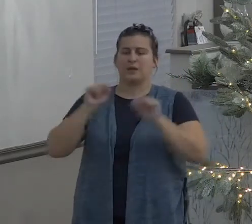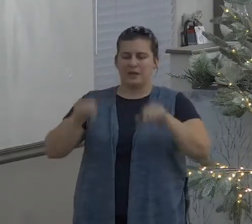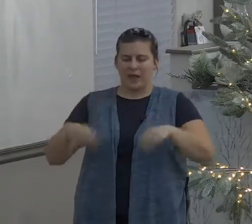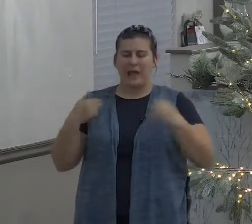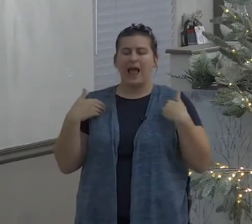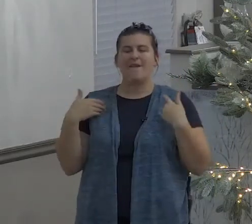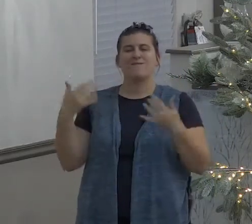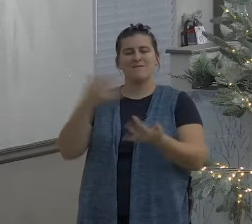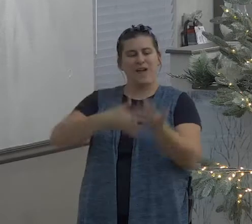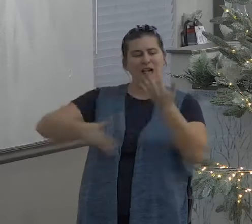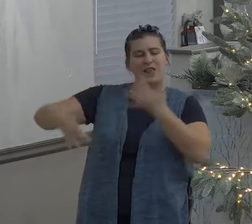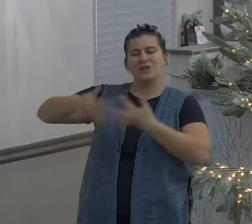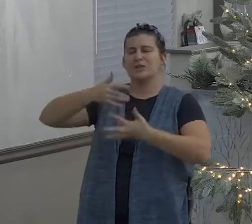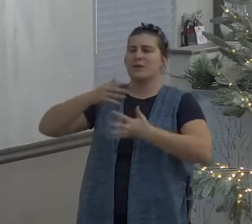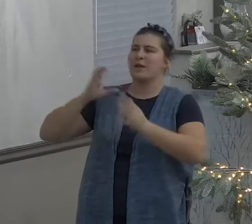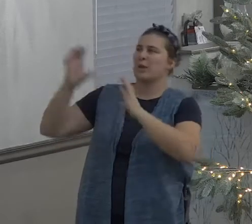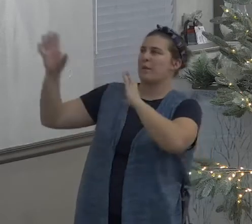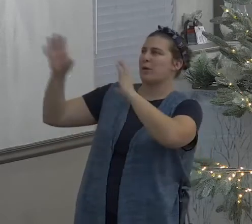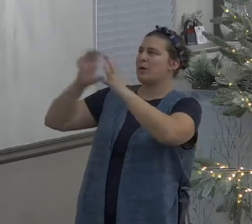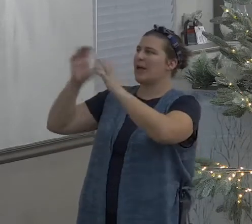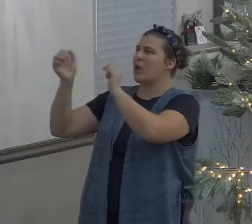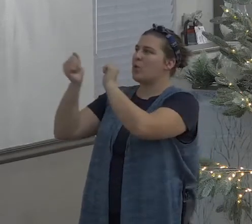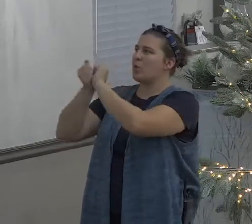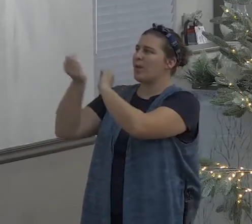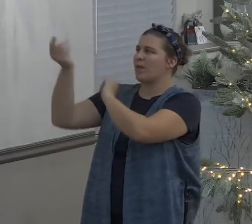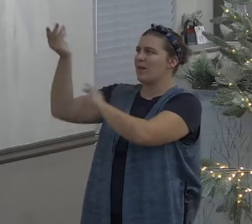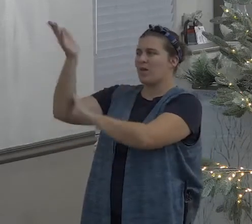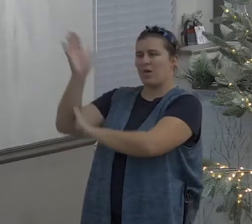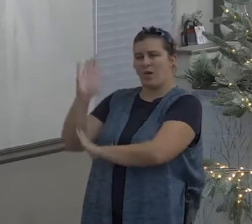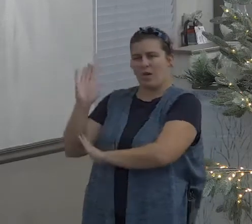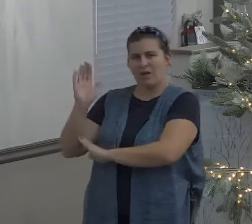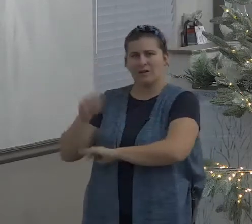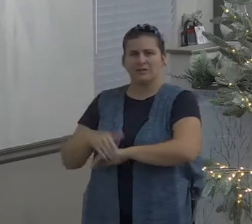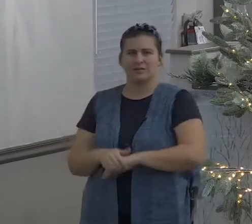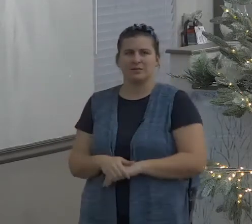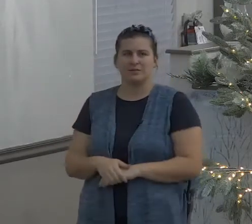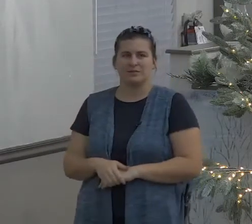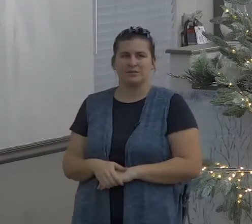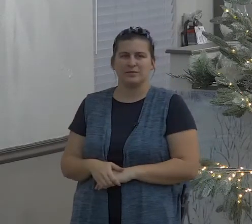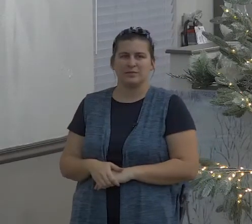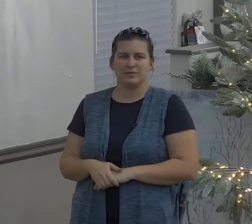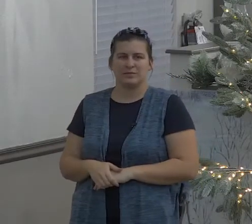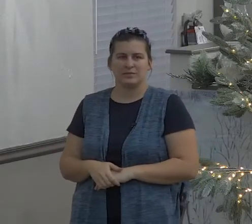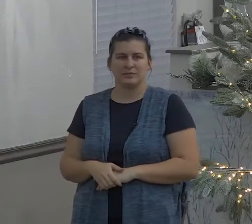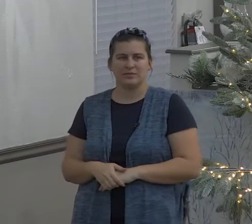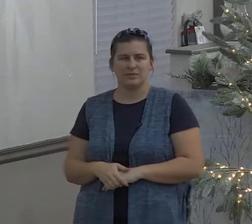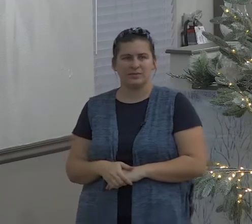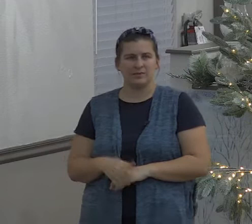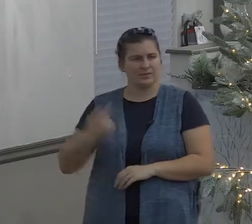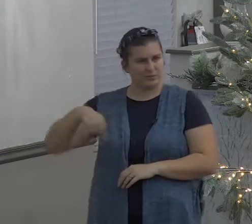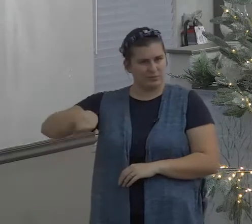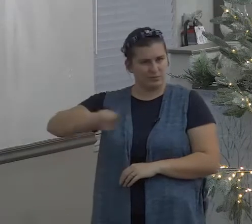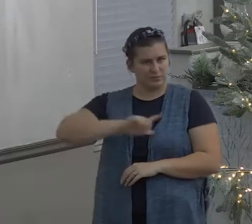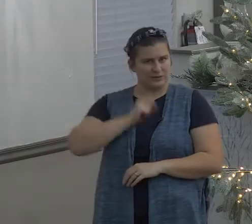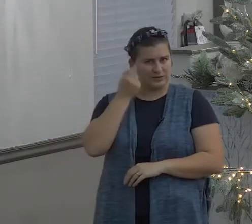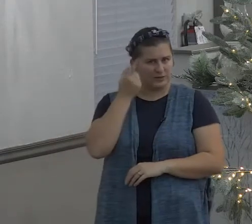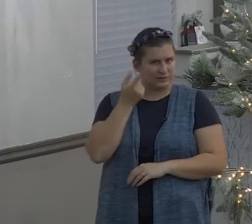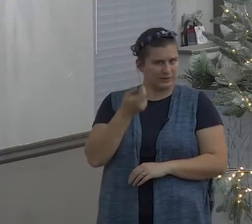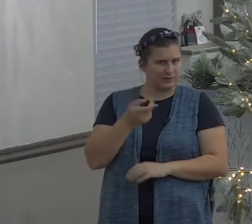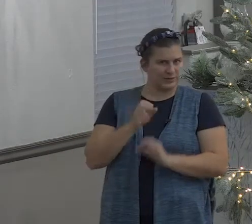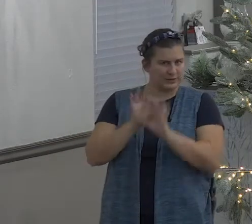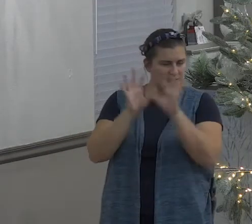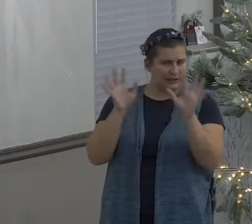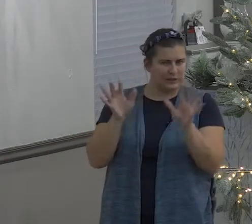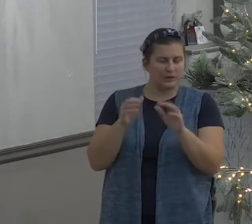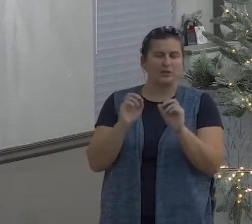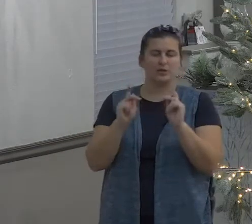and God sets up a table so that we as his children can sit down and we can have fellowship